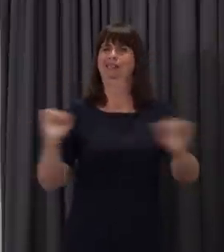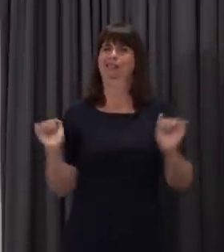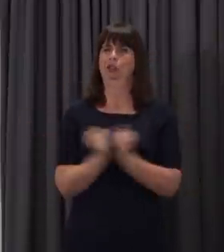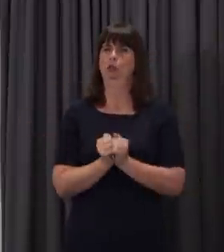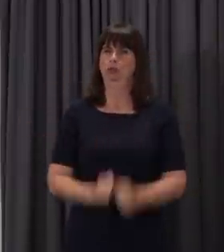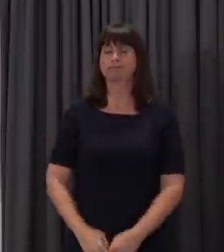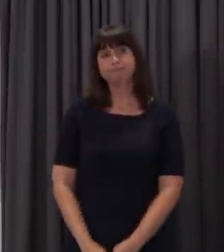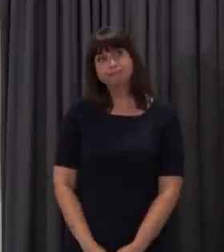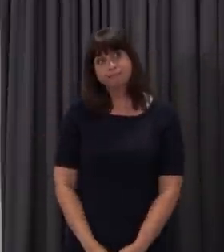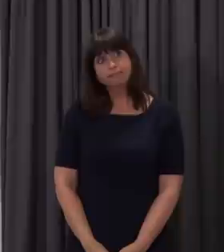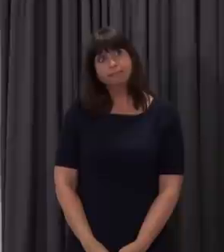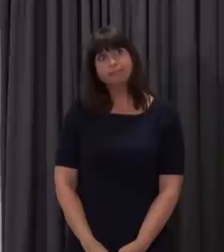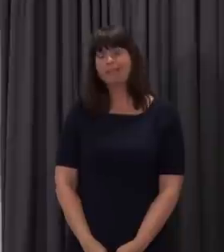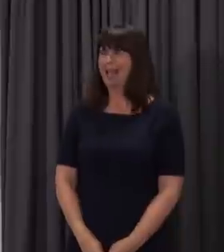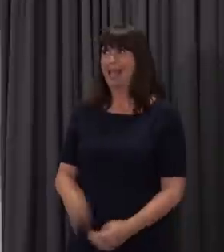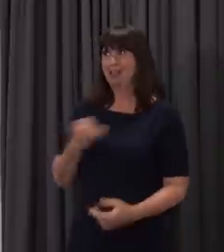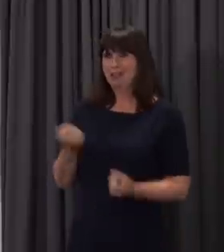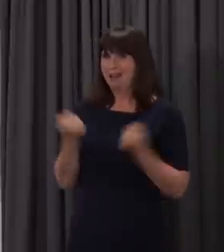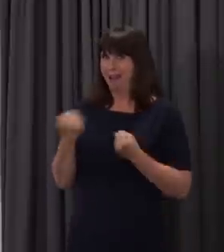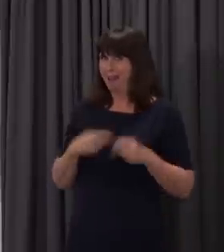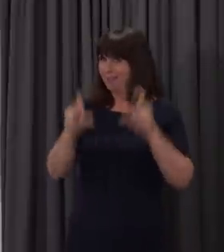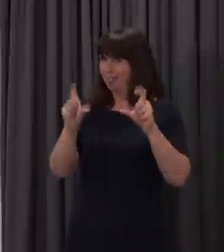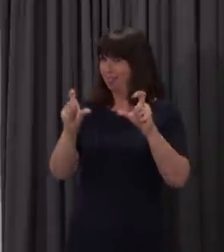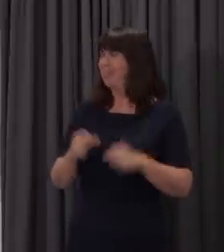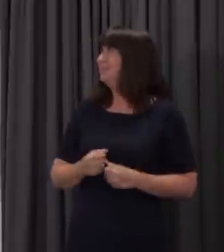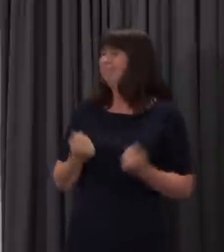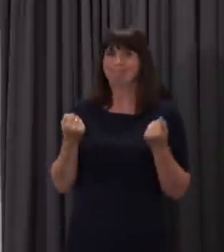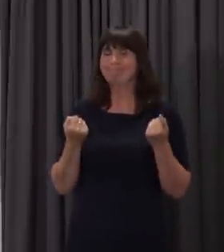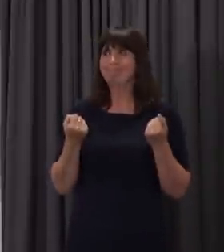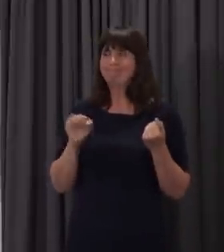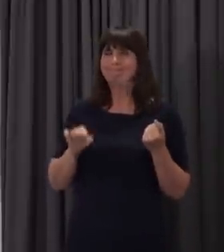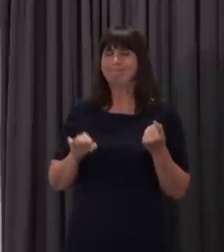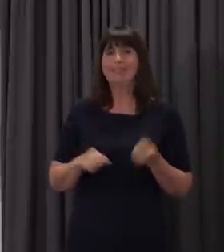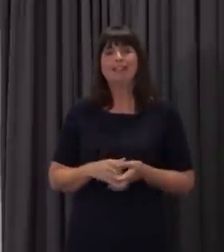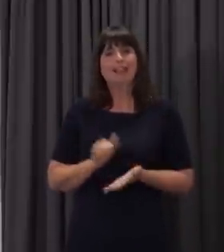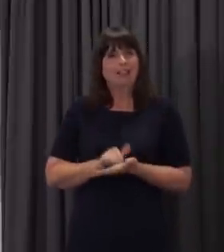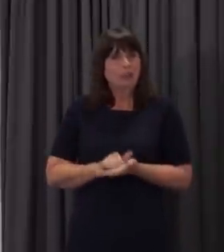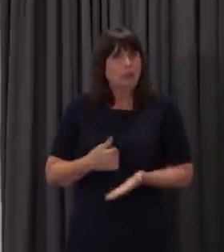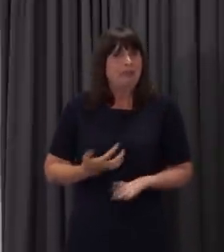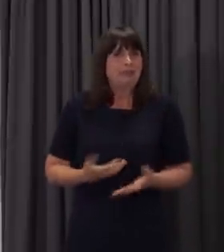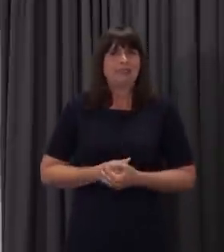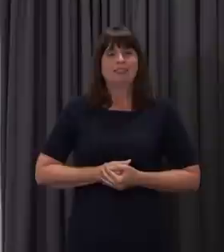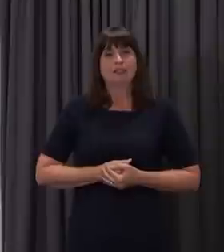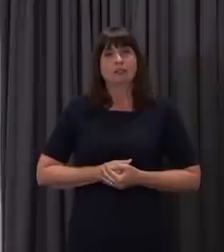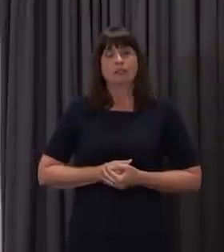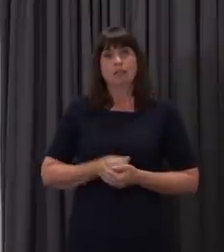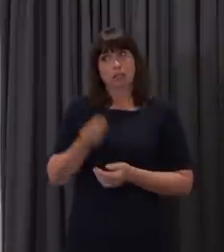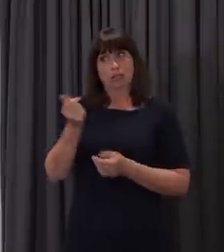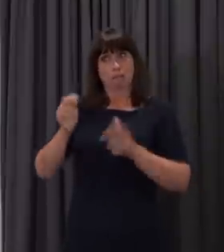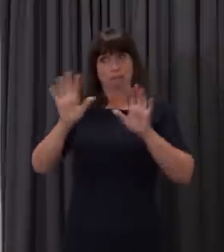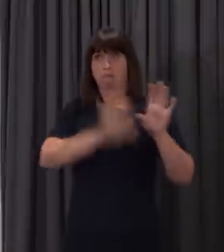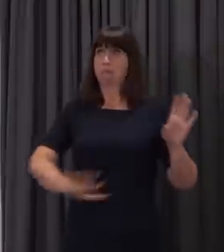Thank you. Thank Thank Yes, apologies for the backdrop, but the best I could do. Schools in parts of Wales are already dealing with